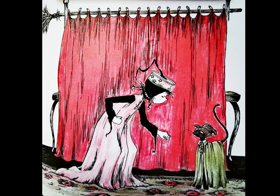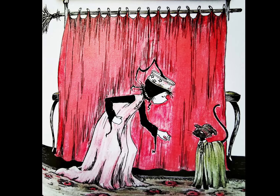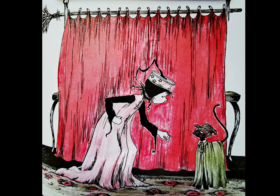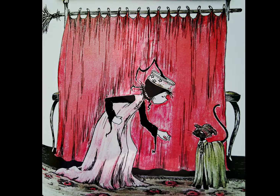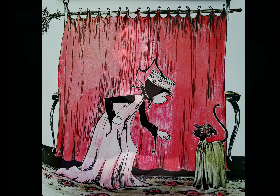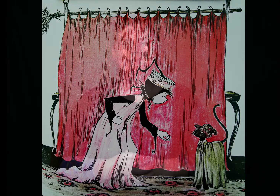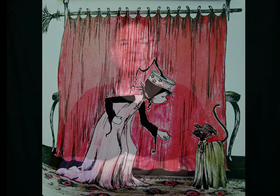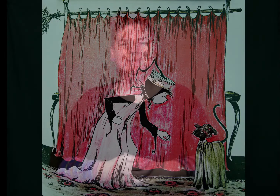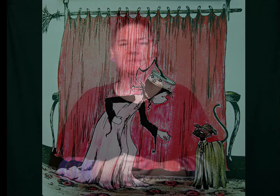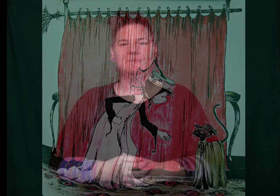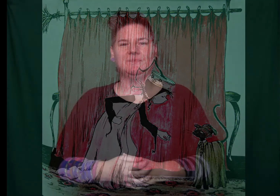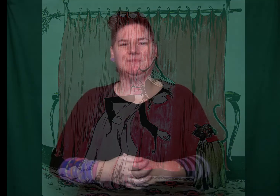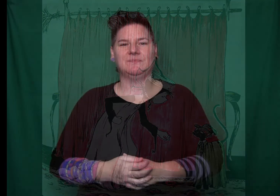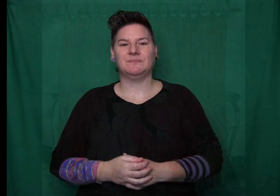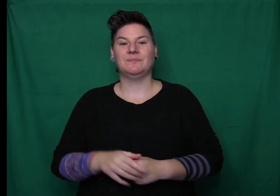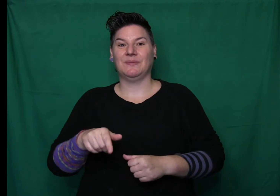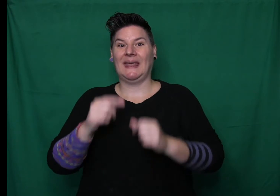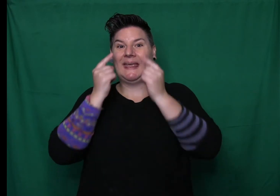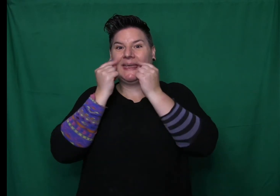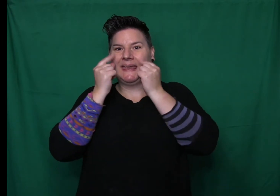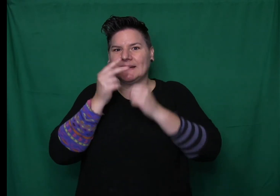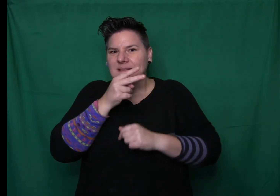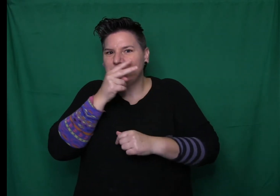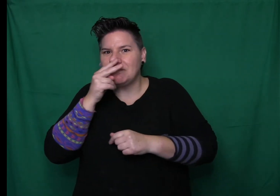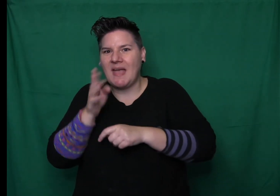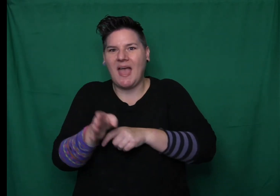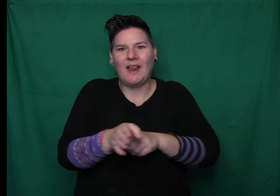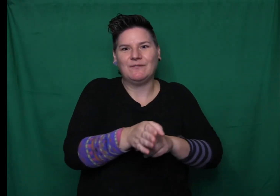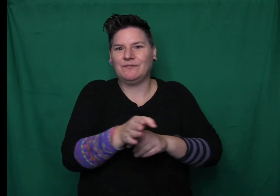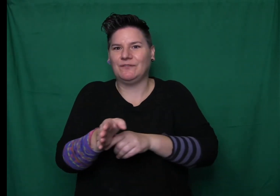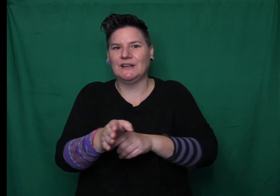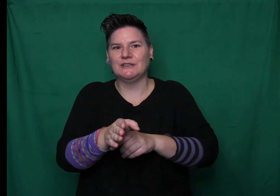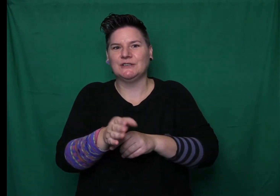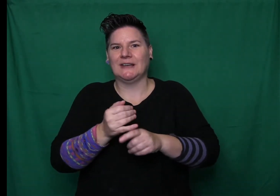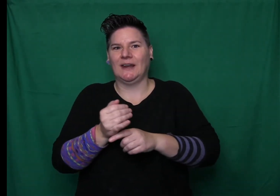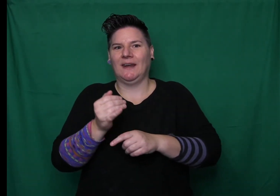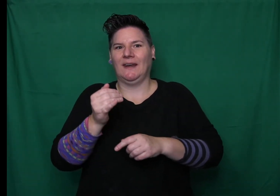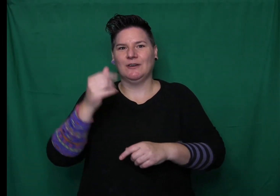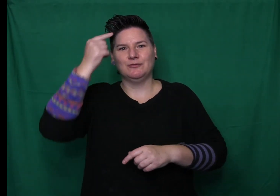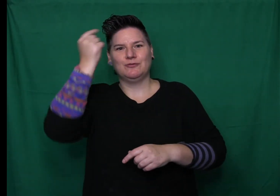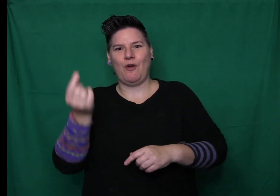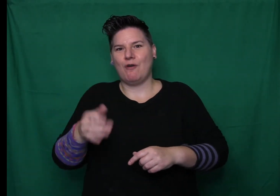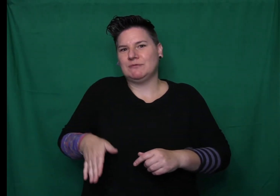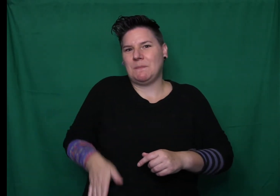said Dory. It was such a bad spell. He got tangled up in his cloak.